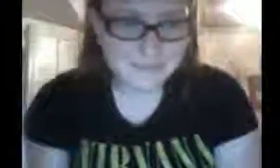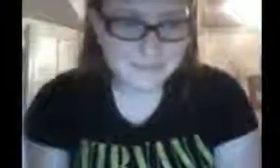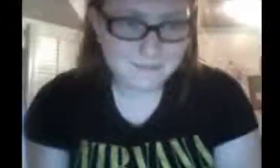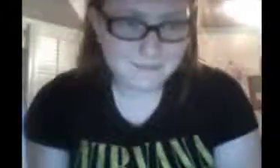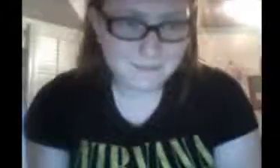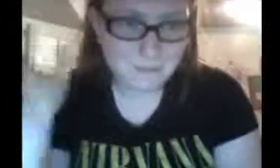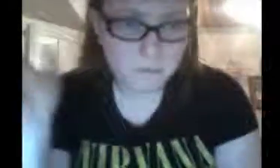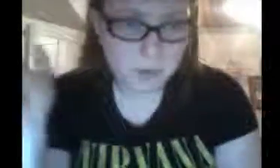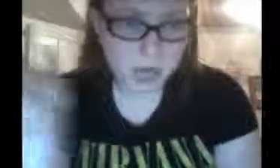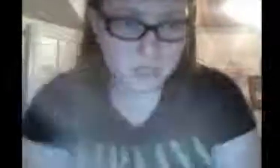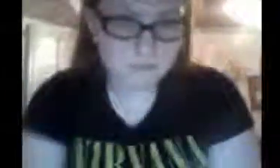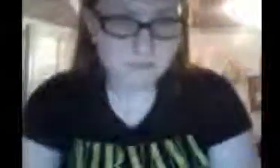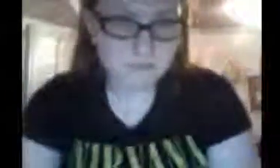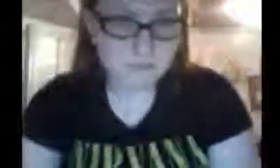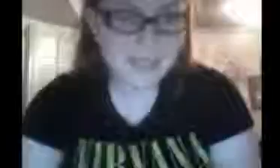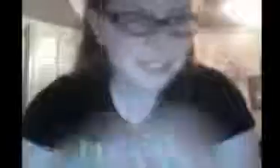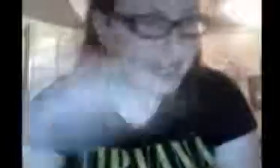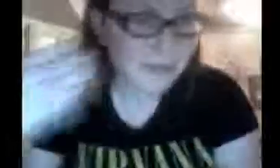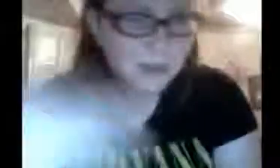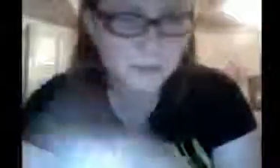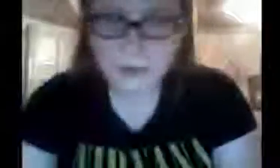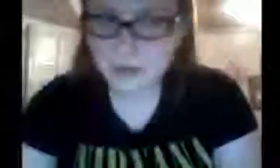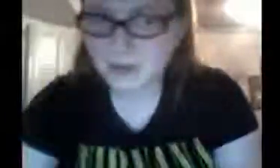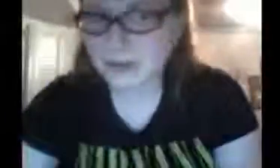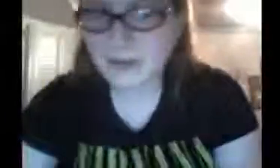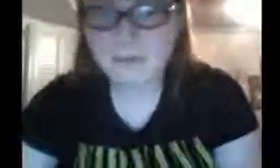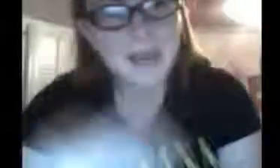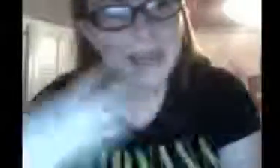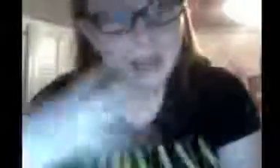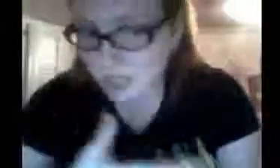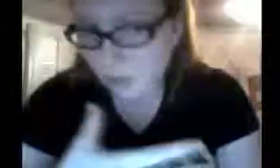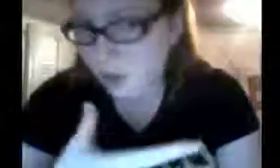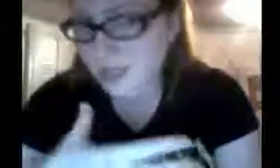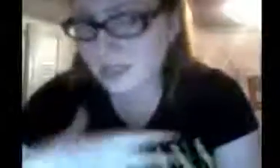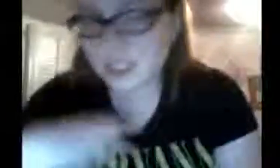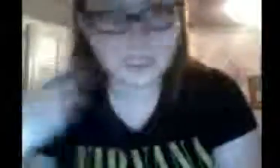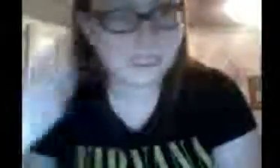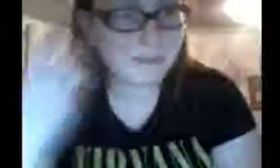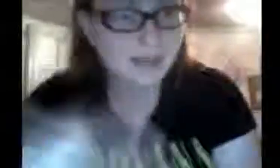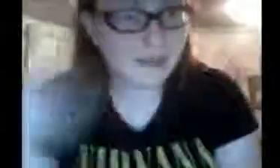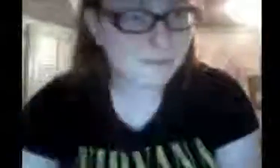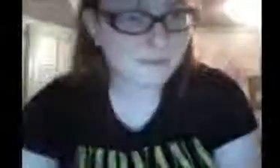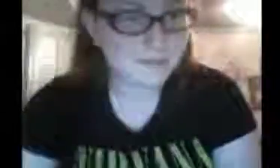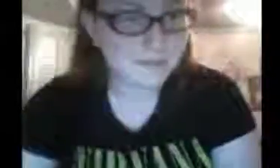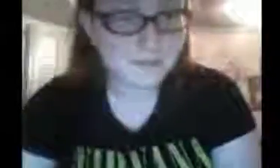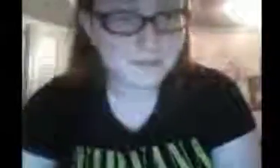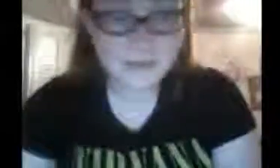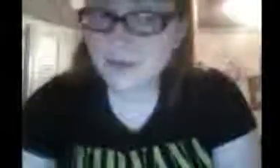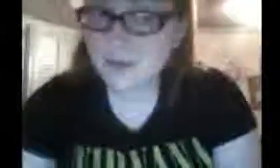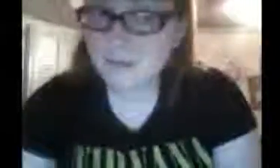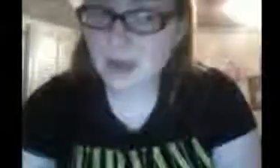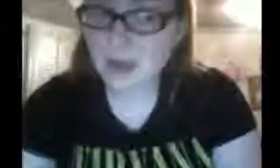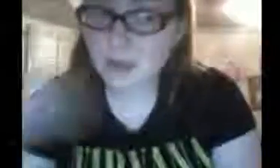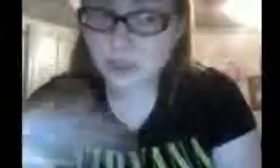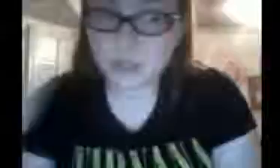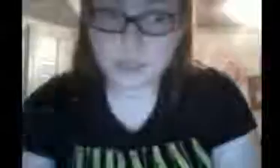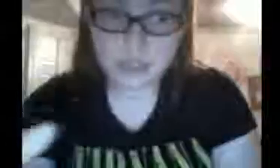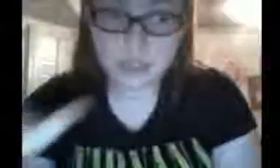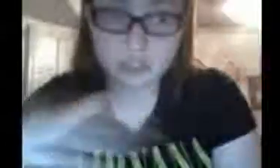why not? I mean, this is not going to be in order by how much I want it. It's just going to be by which I should and